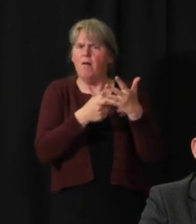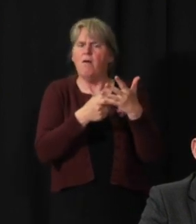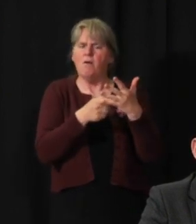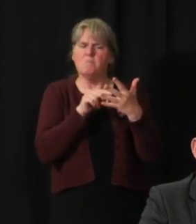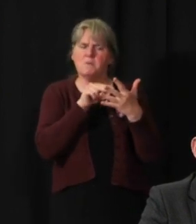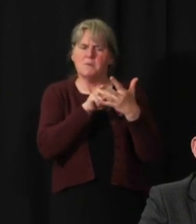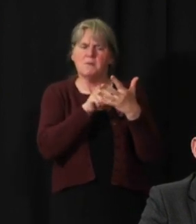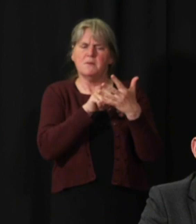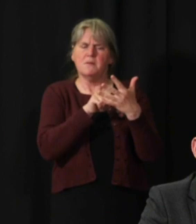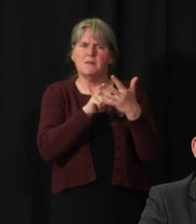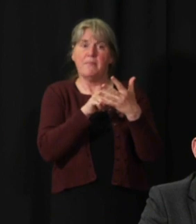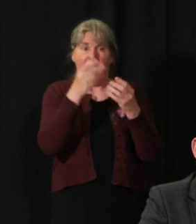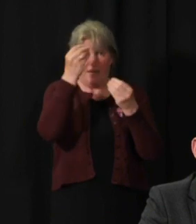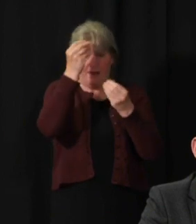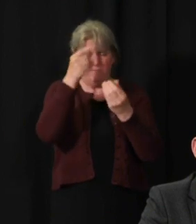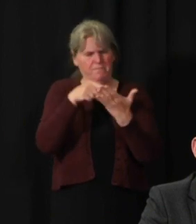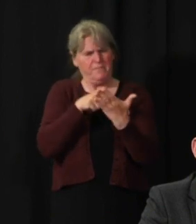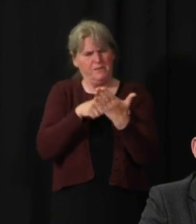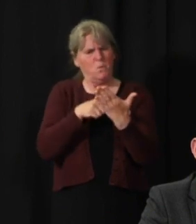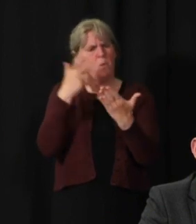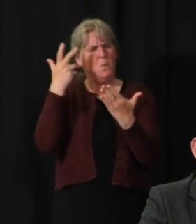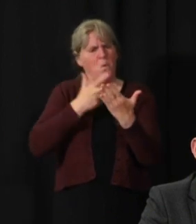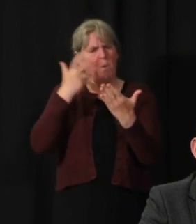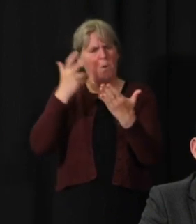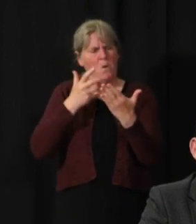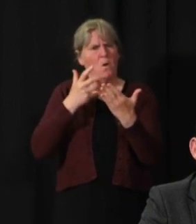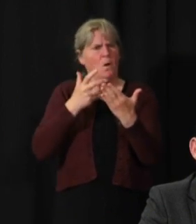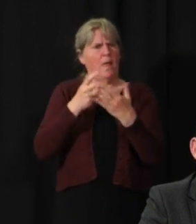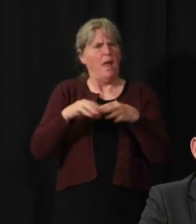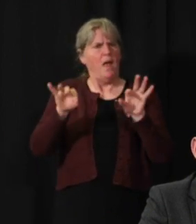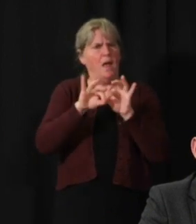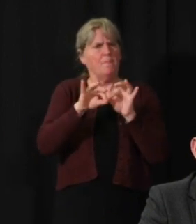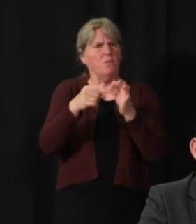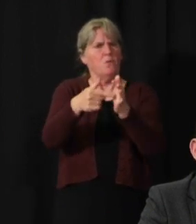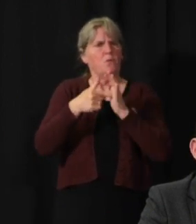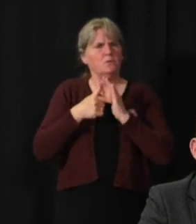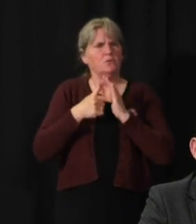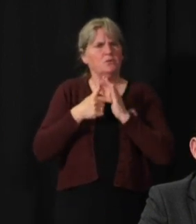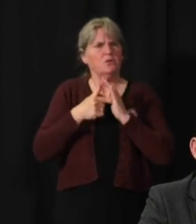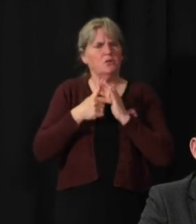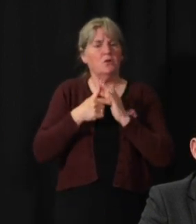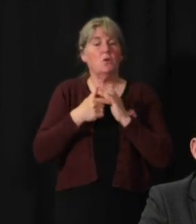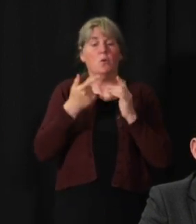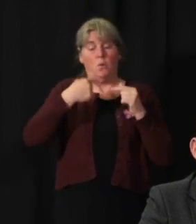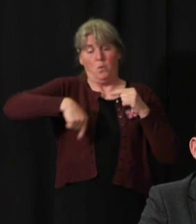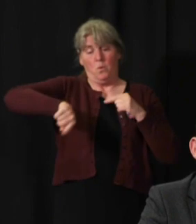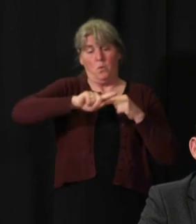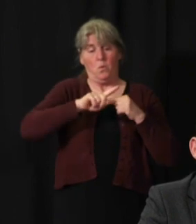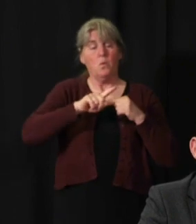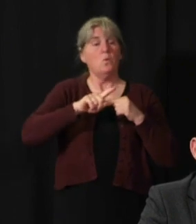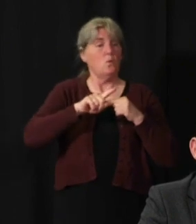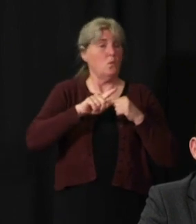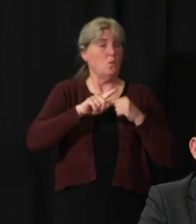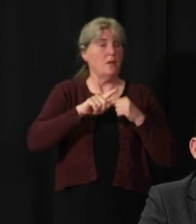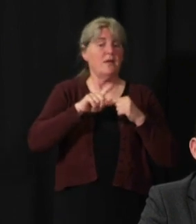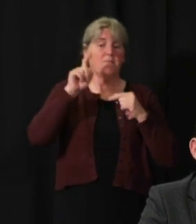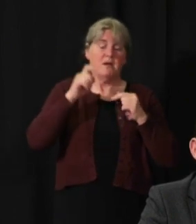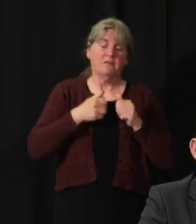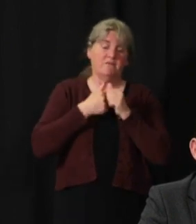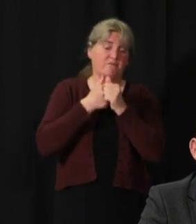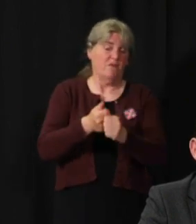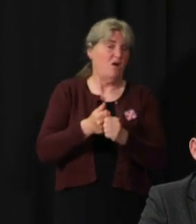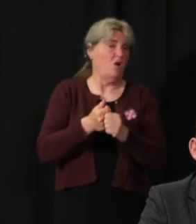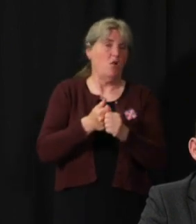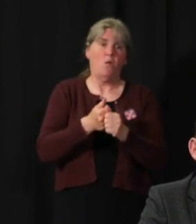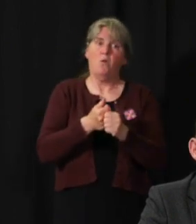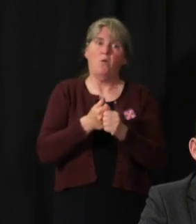reaffirms the need to emphasize that whatever we do from here on, the public health measures